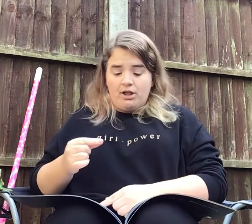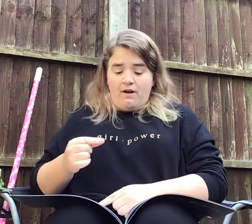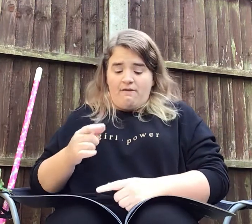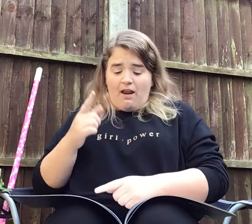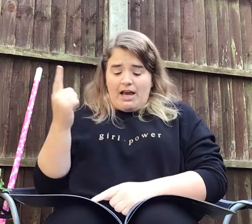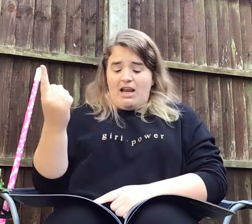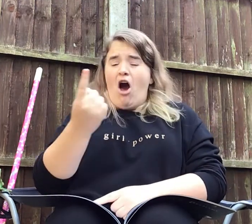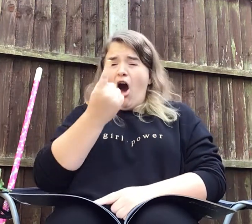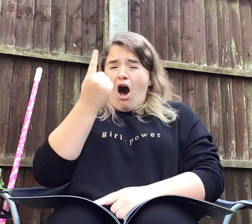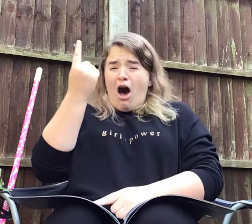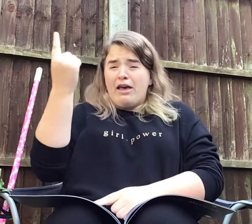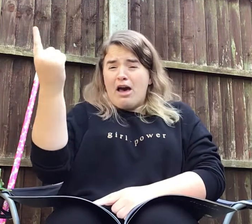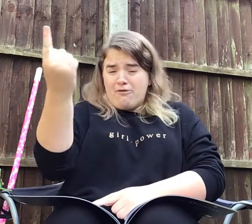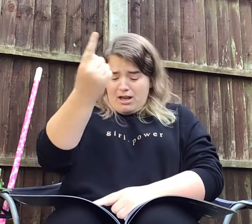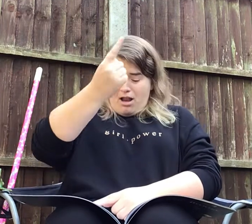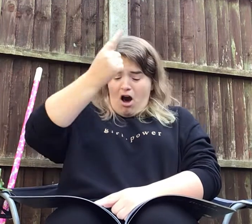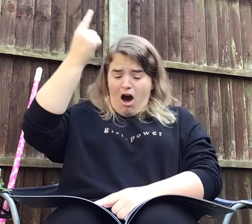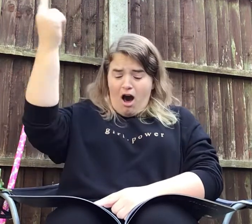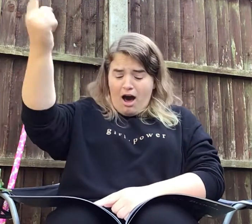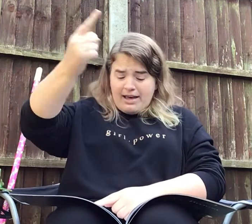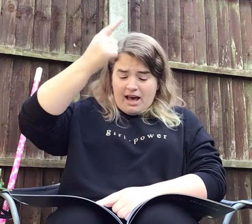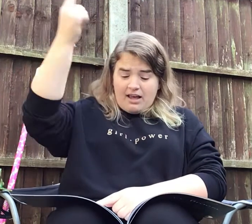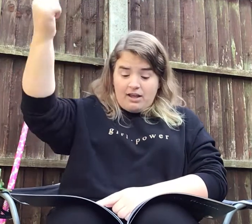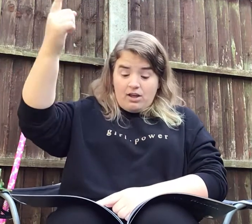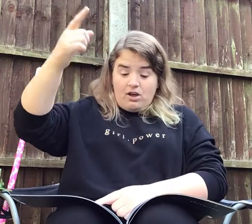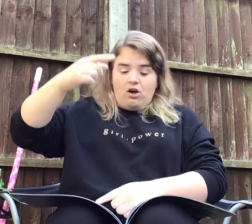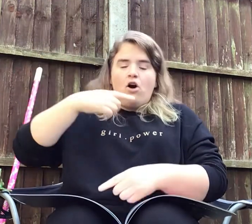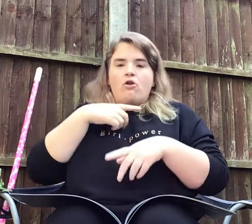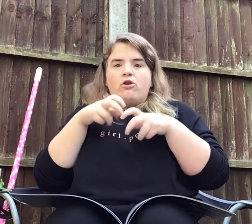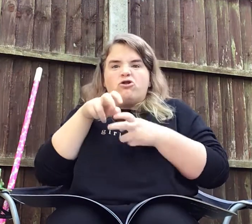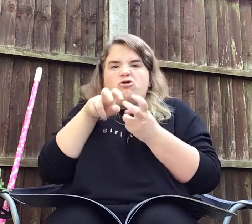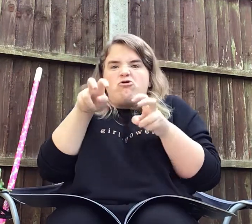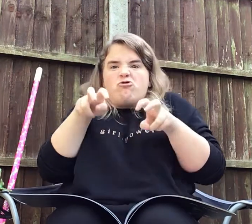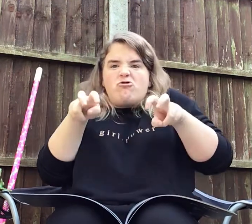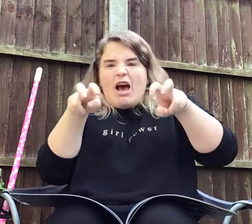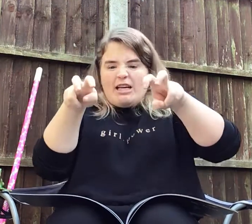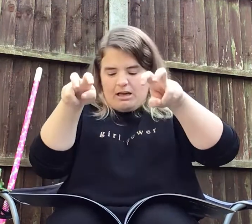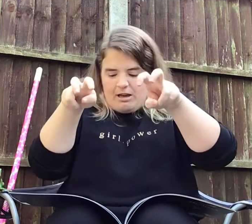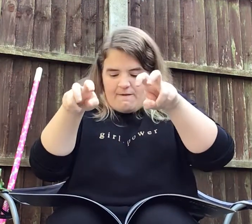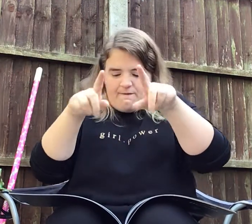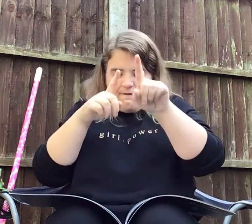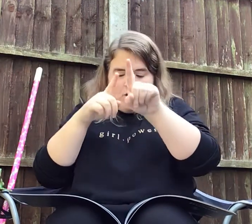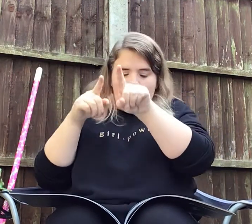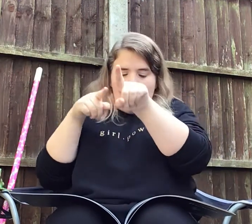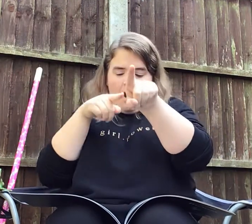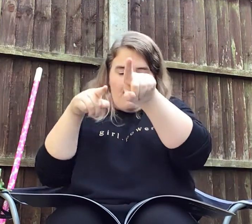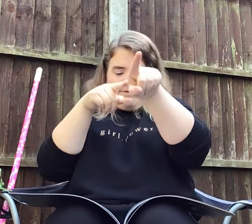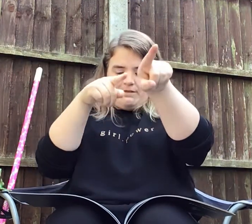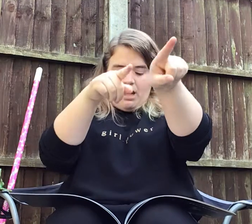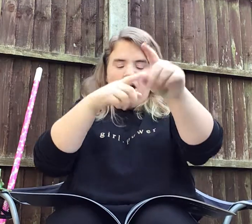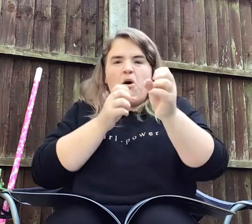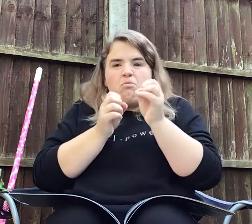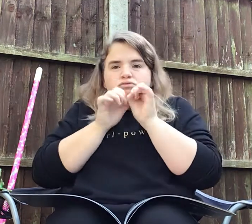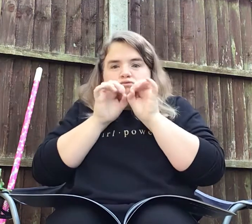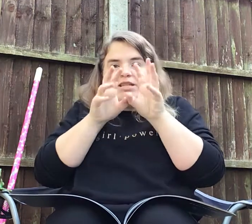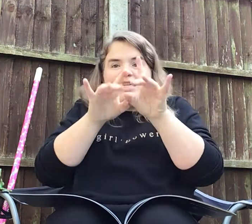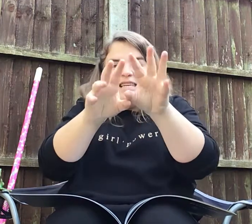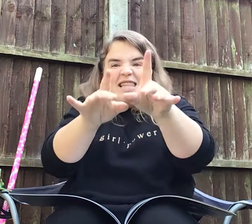flying higher and higher. The dragon flew after, breathing